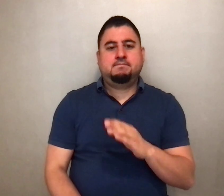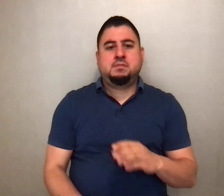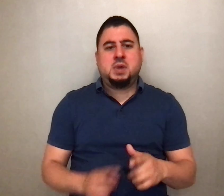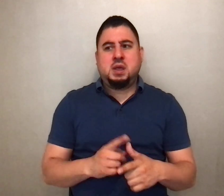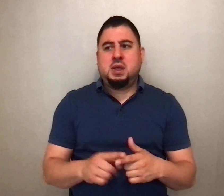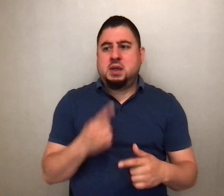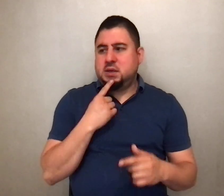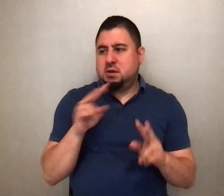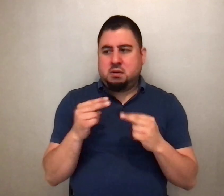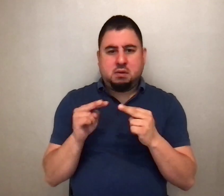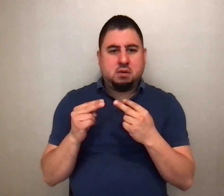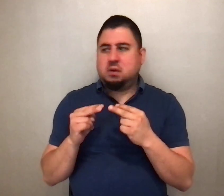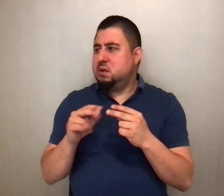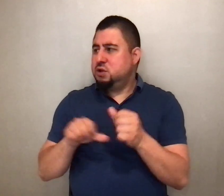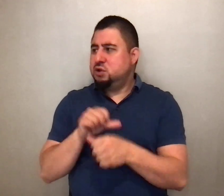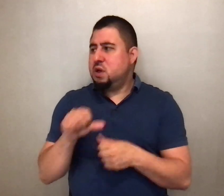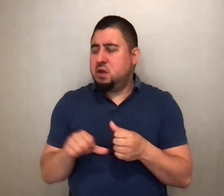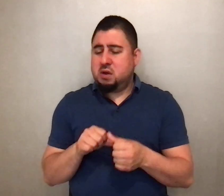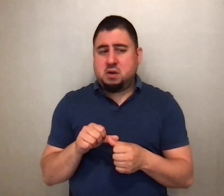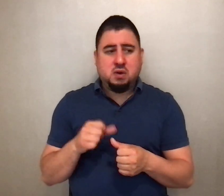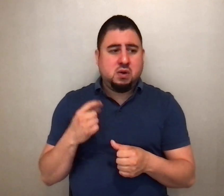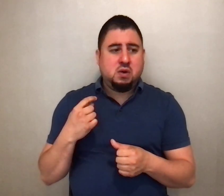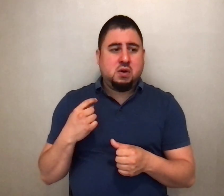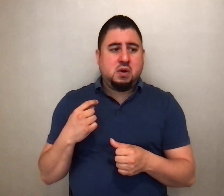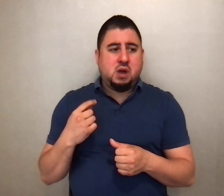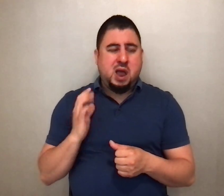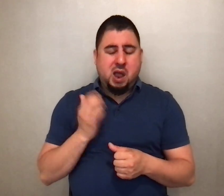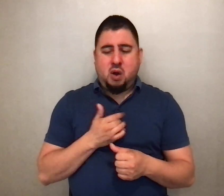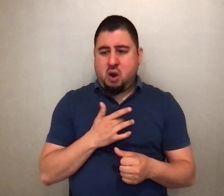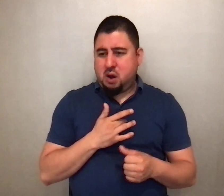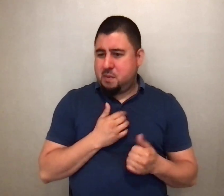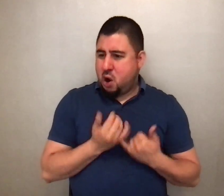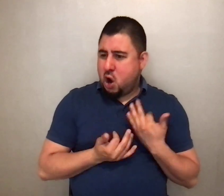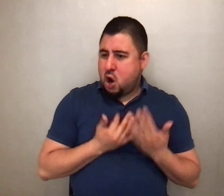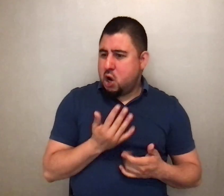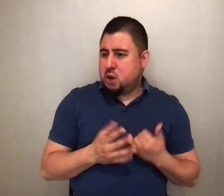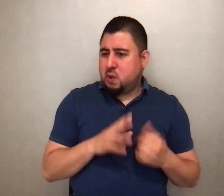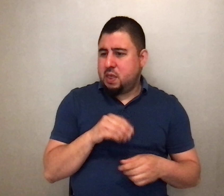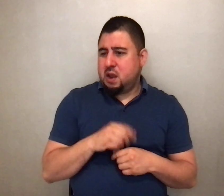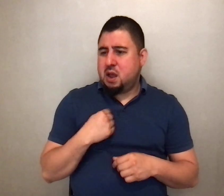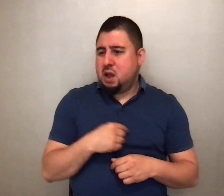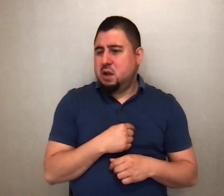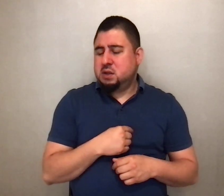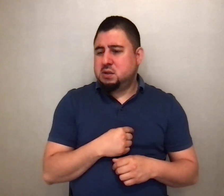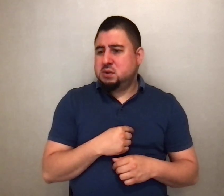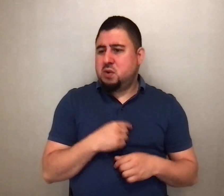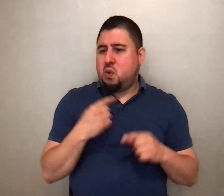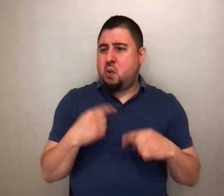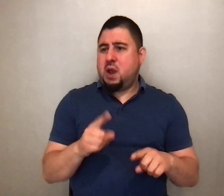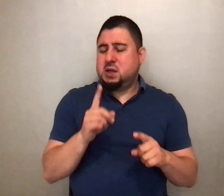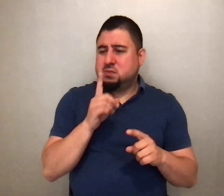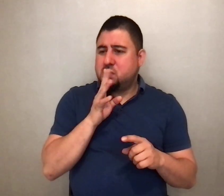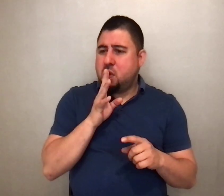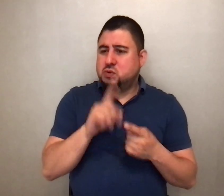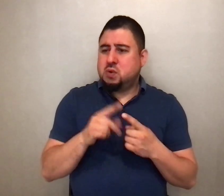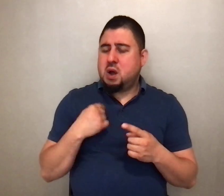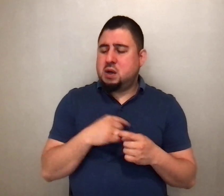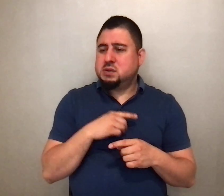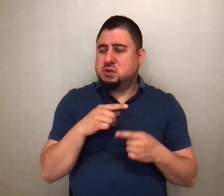to each other, Were not our hearts burning within us while he spoke to us on the way and opened the